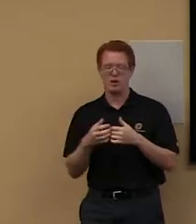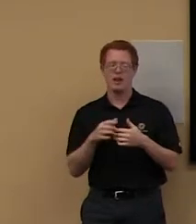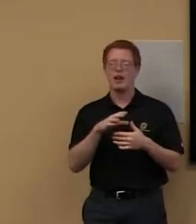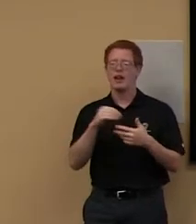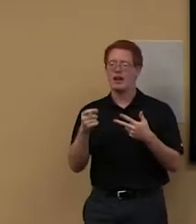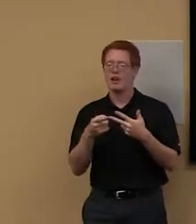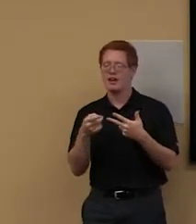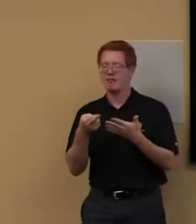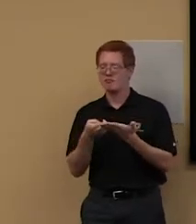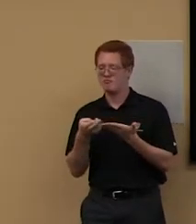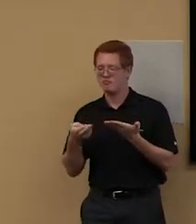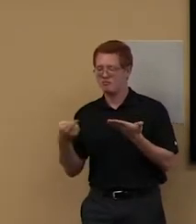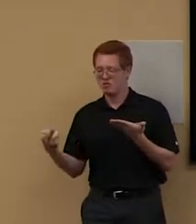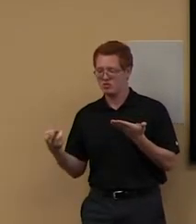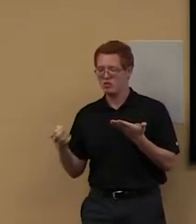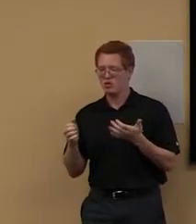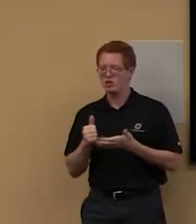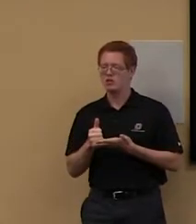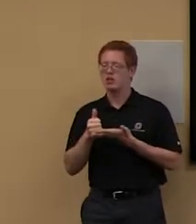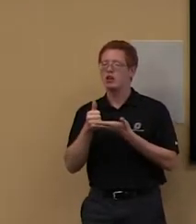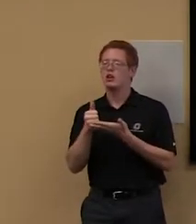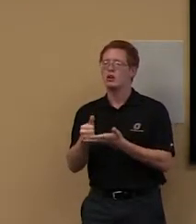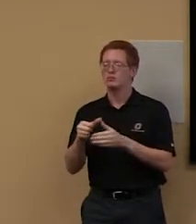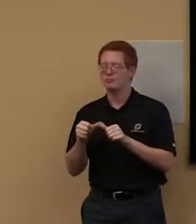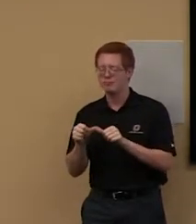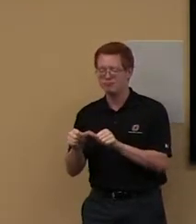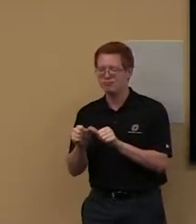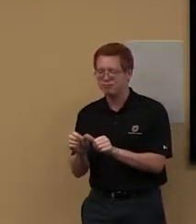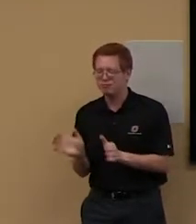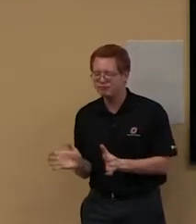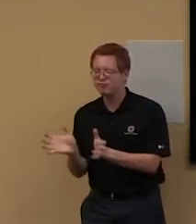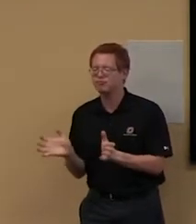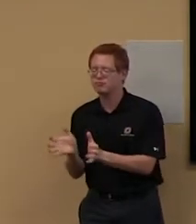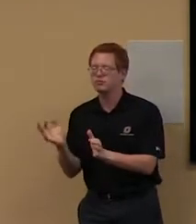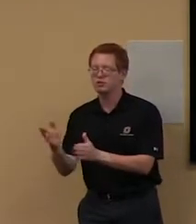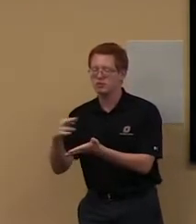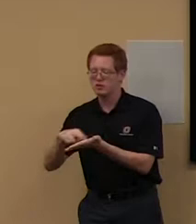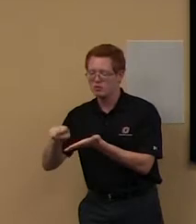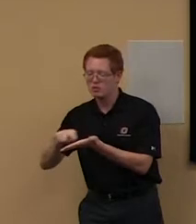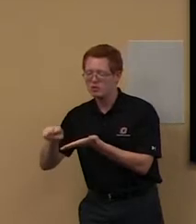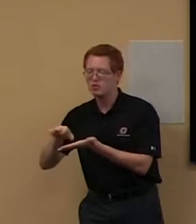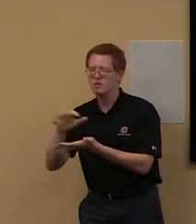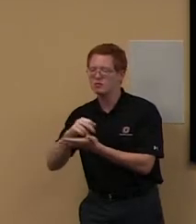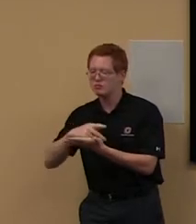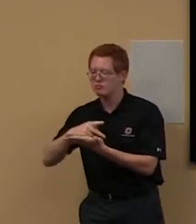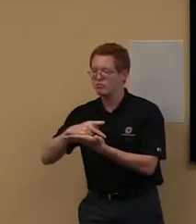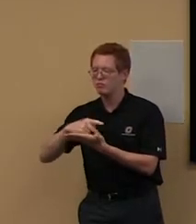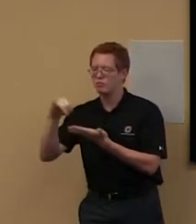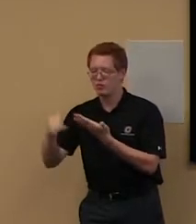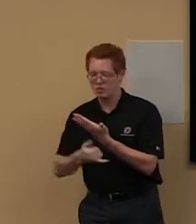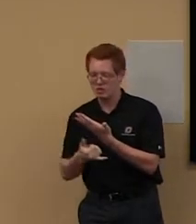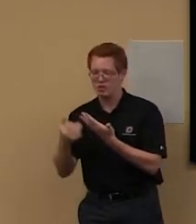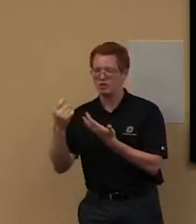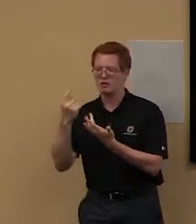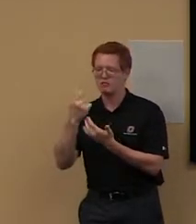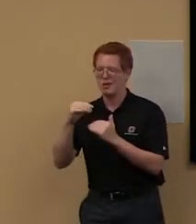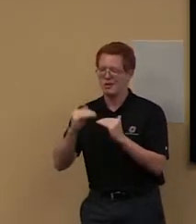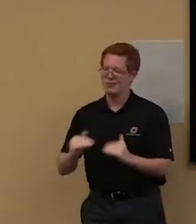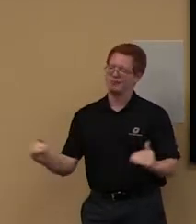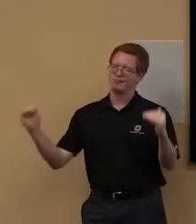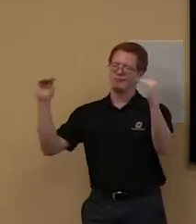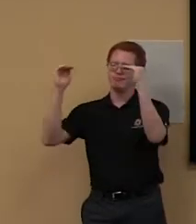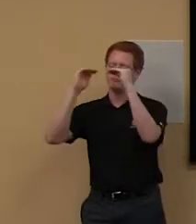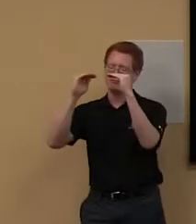resources to really push your research and your projects to that next level. And I'm really, like I said, I'm covering all that today.